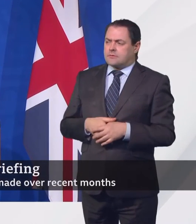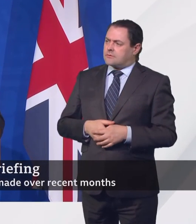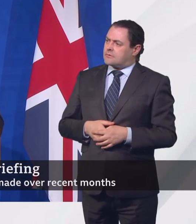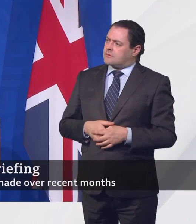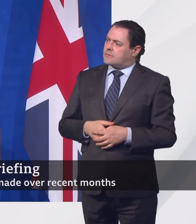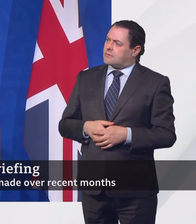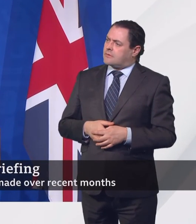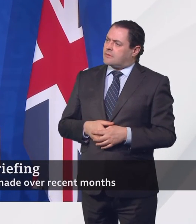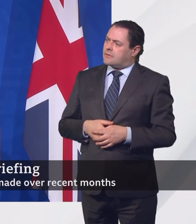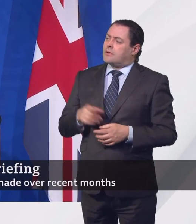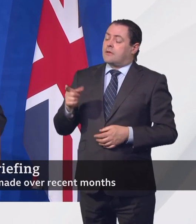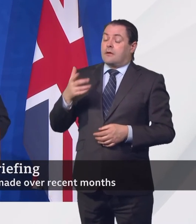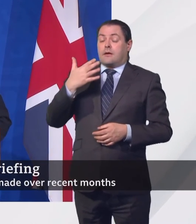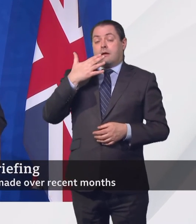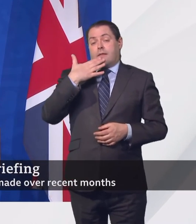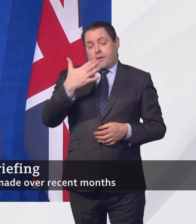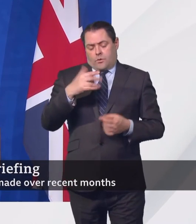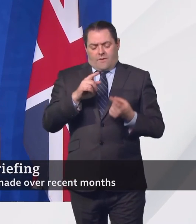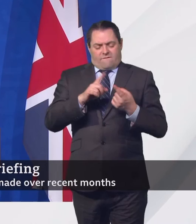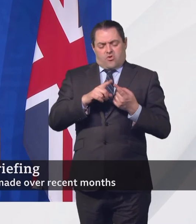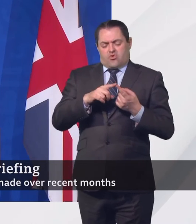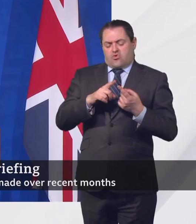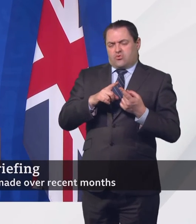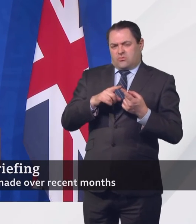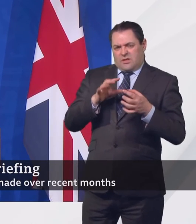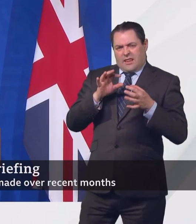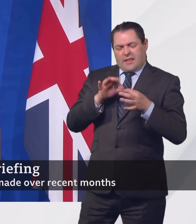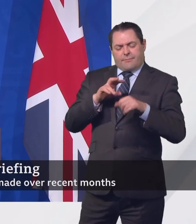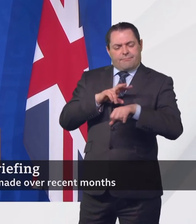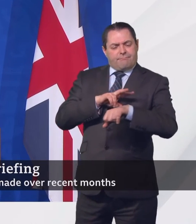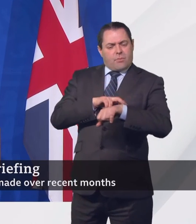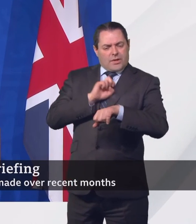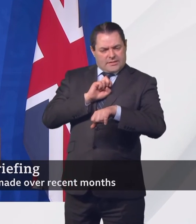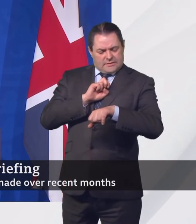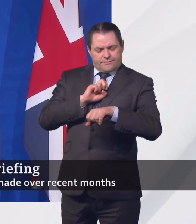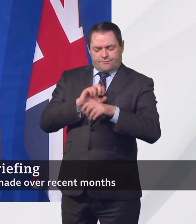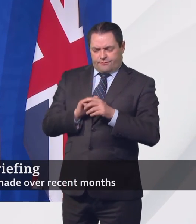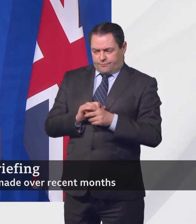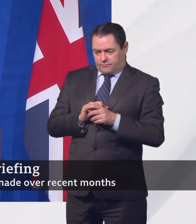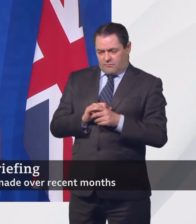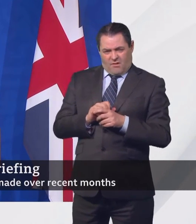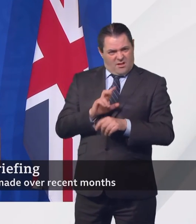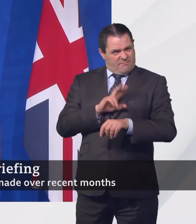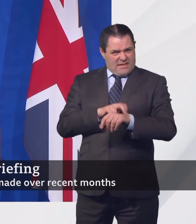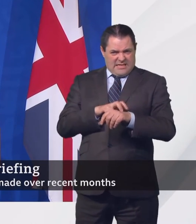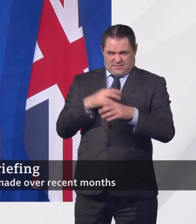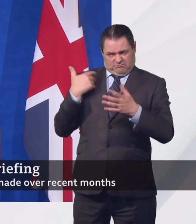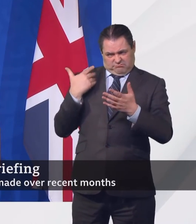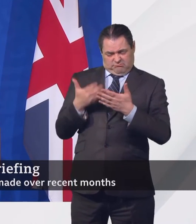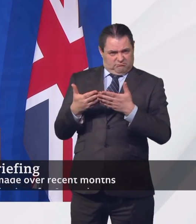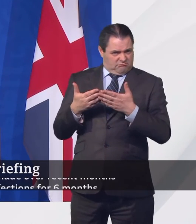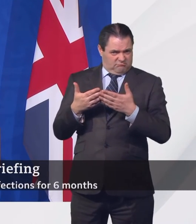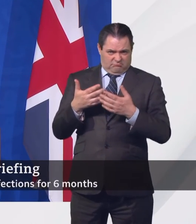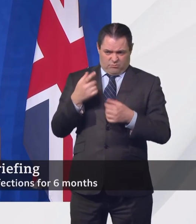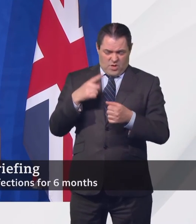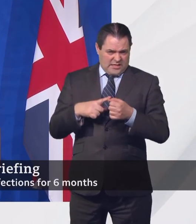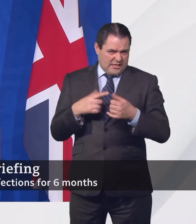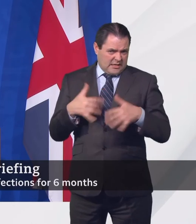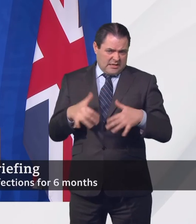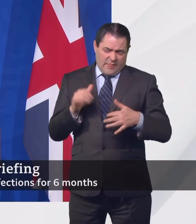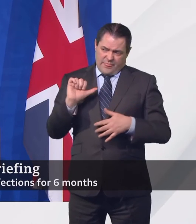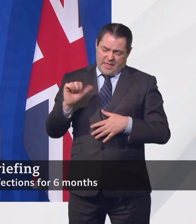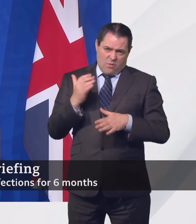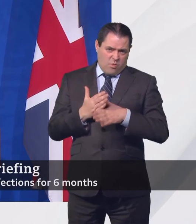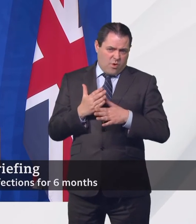Thanks very much, Jasmine. On the first point about the policing, the police have done an absolutely outstanding job throughout this pandemic